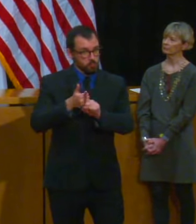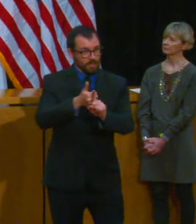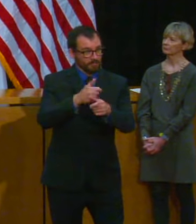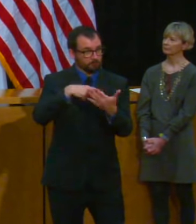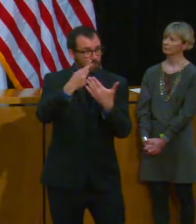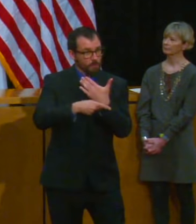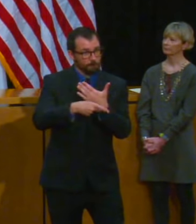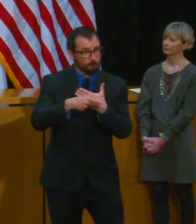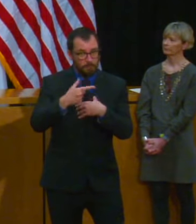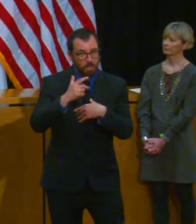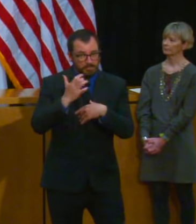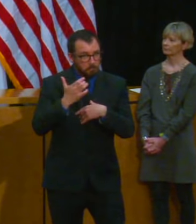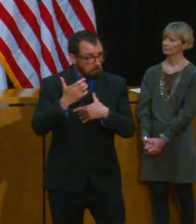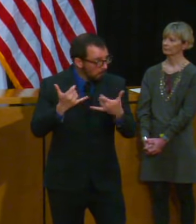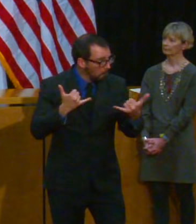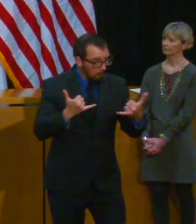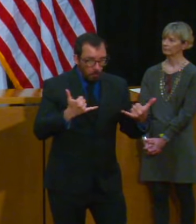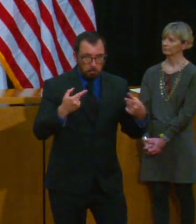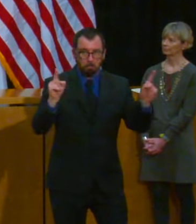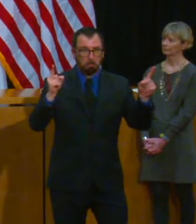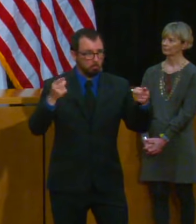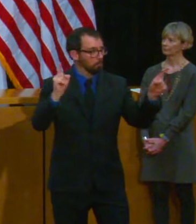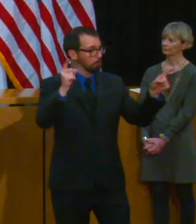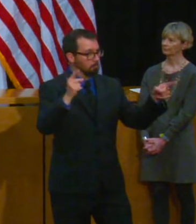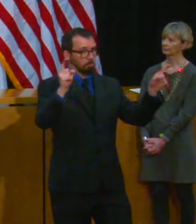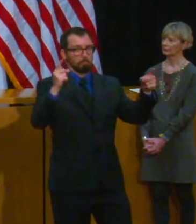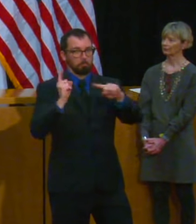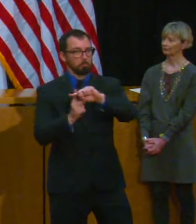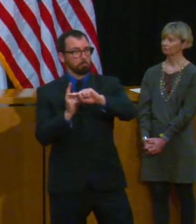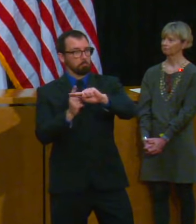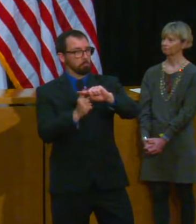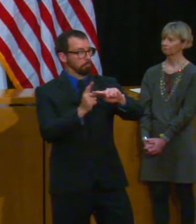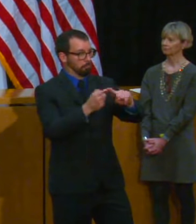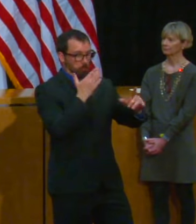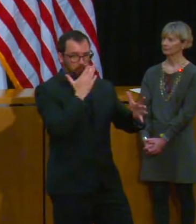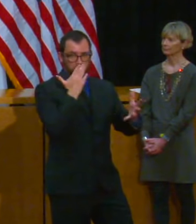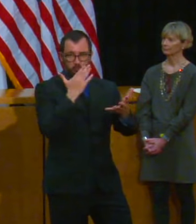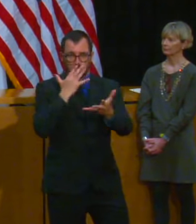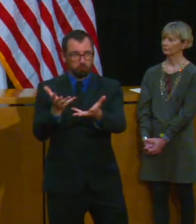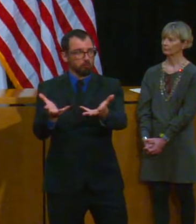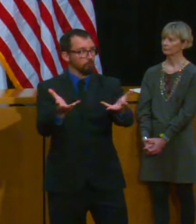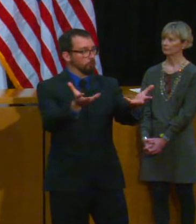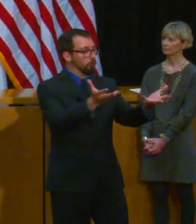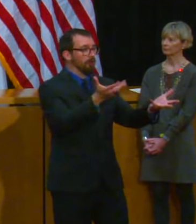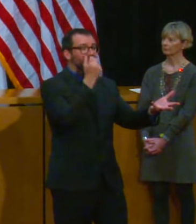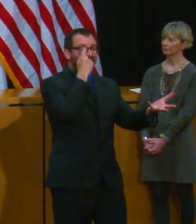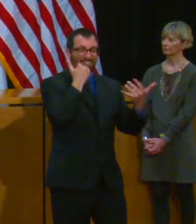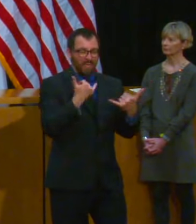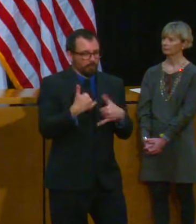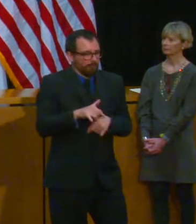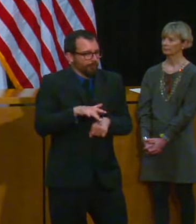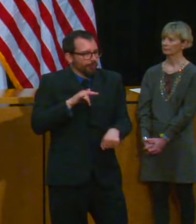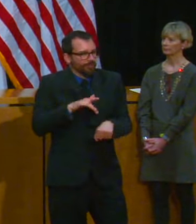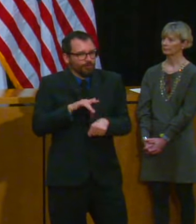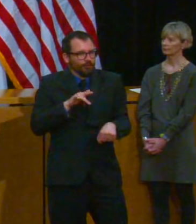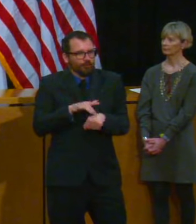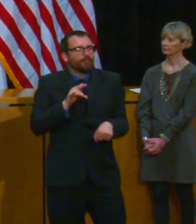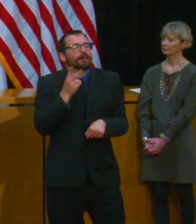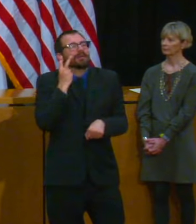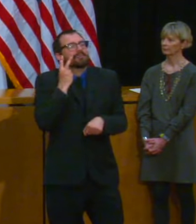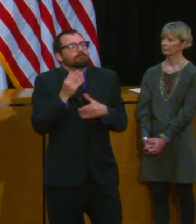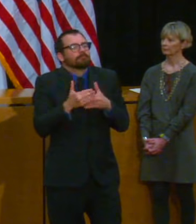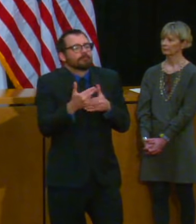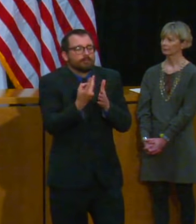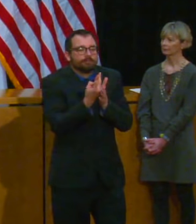go here and we'll have a lot more to say about it in the coming weeks Are you finding people can isolate at home, or are people